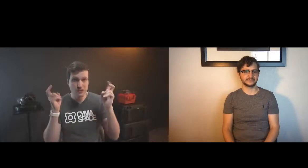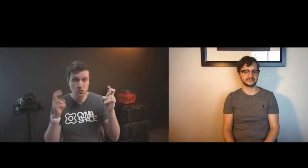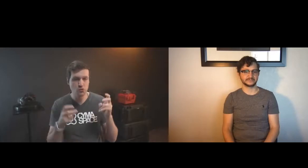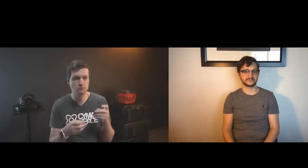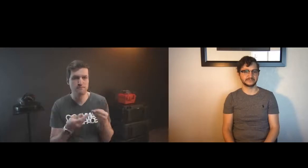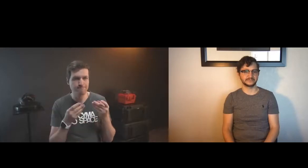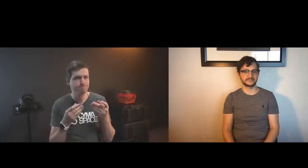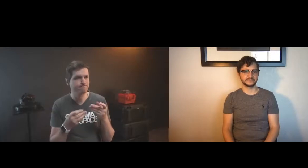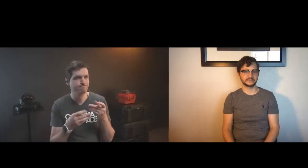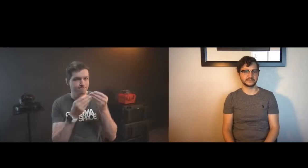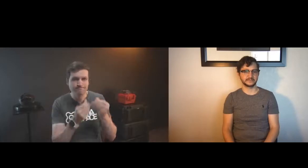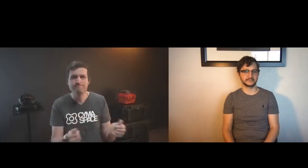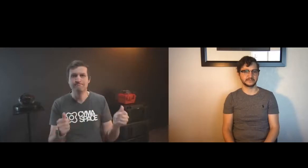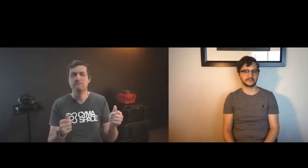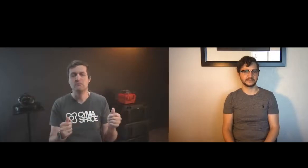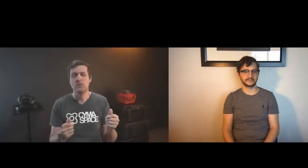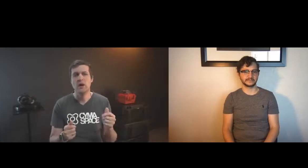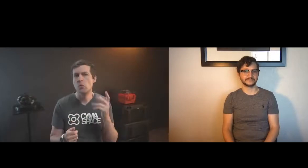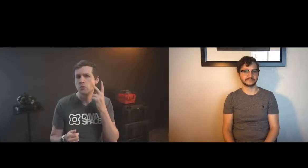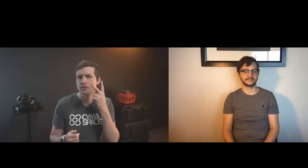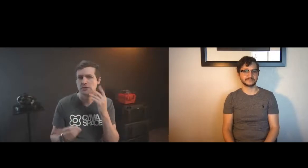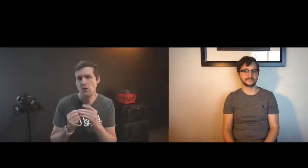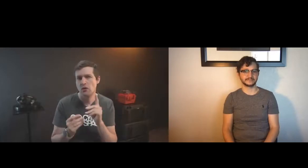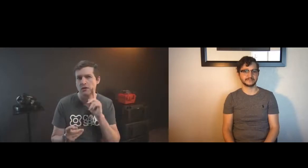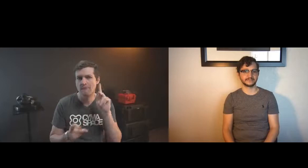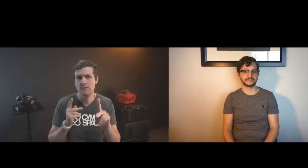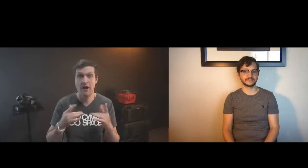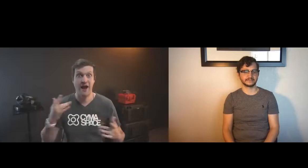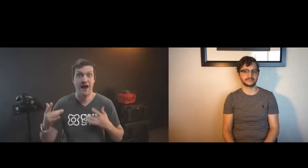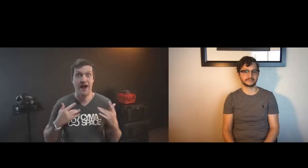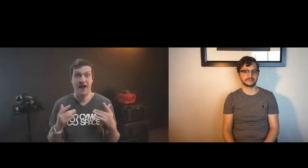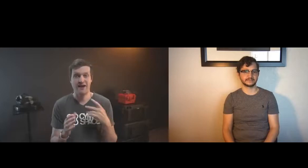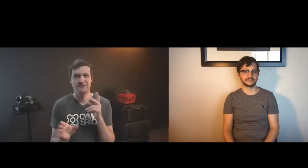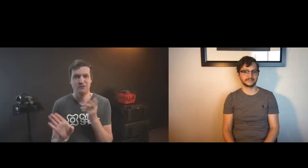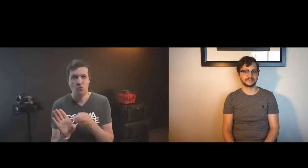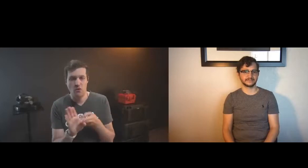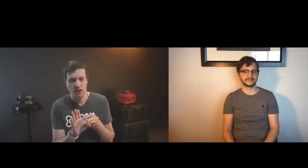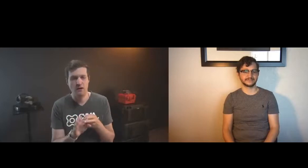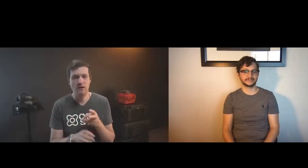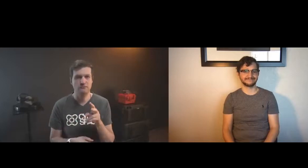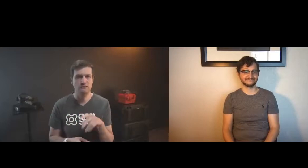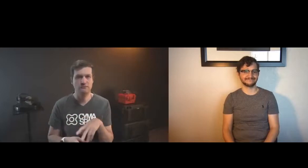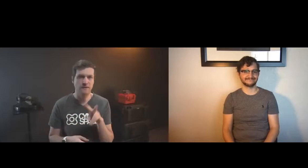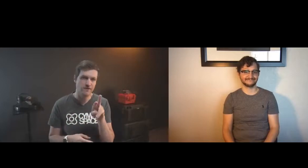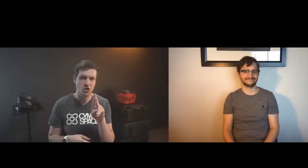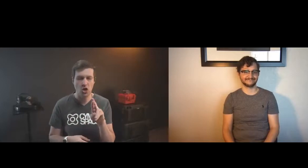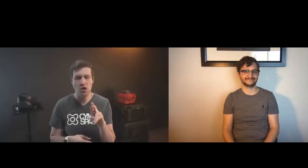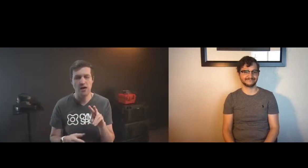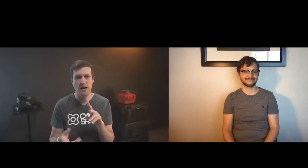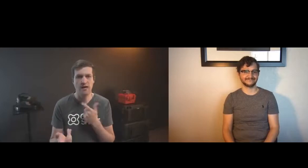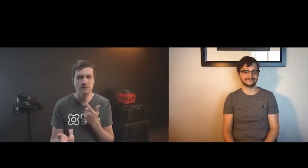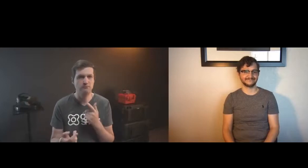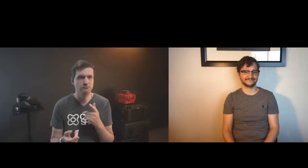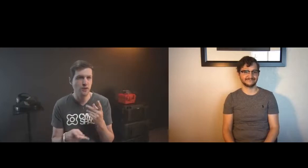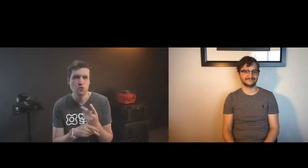and i think if these two issues are resolved we'd see more deaf people being really eager and excited about